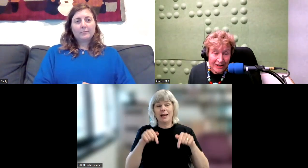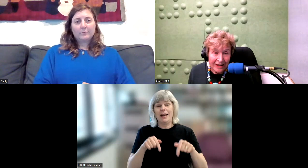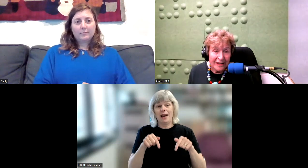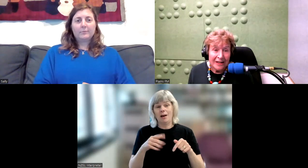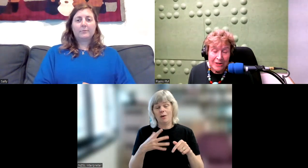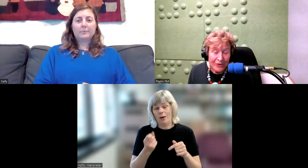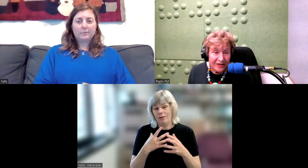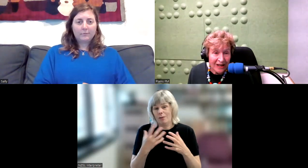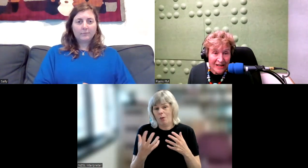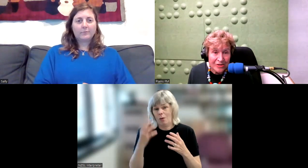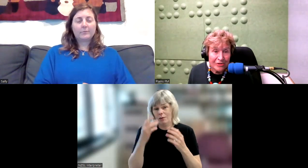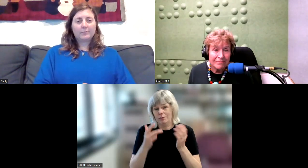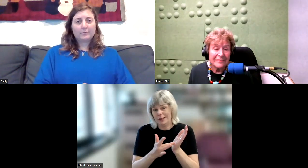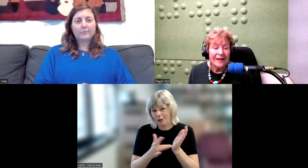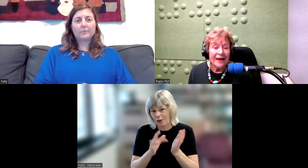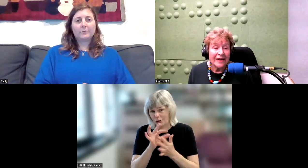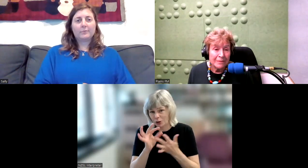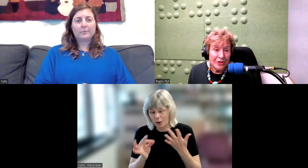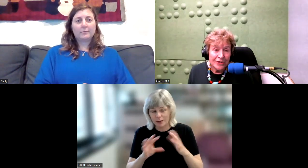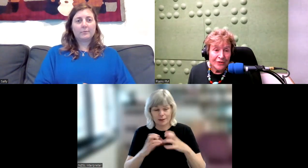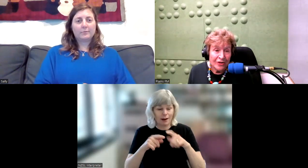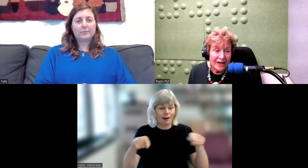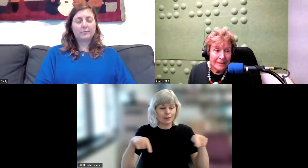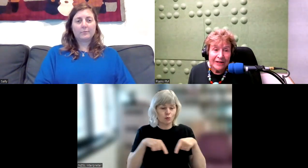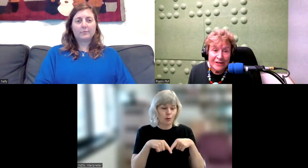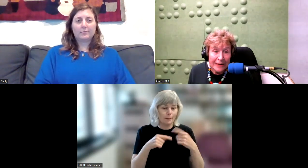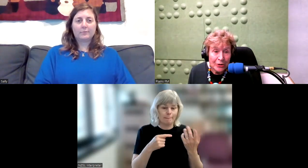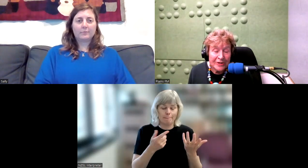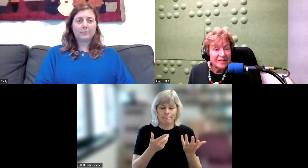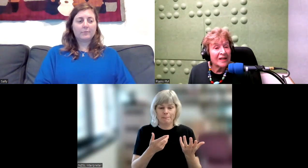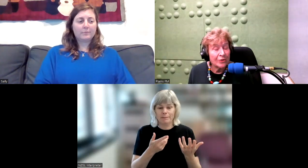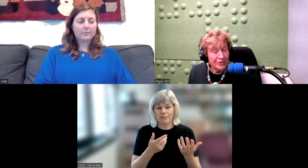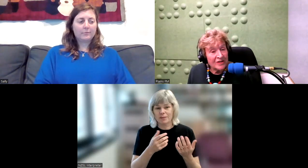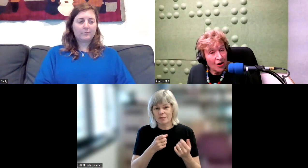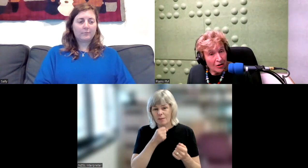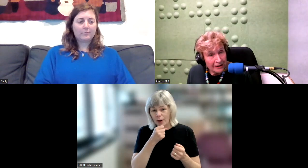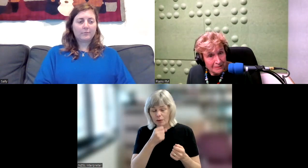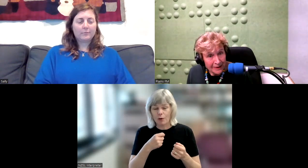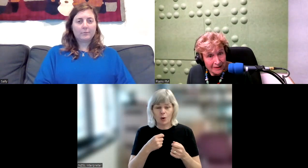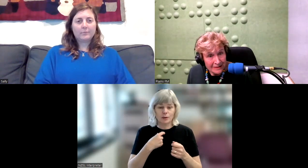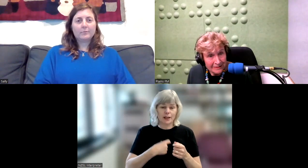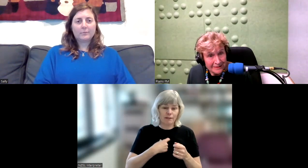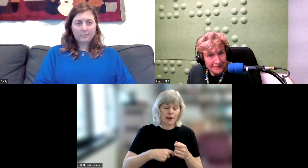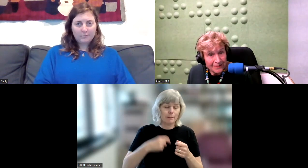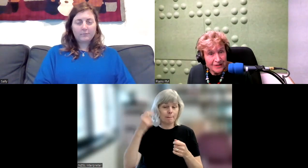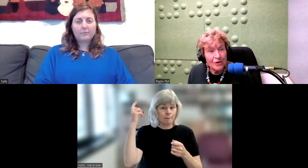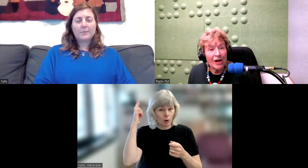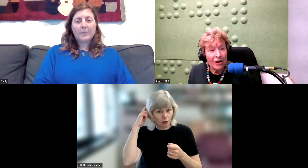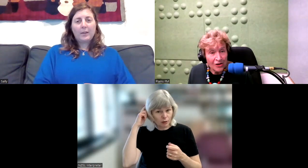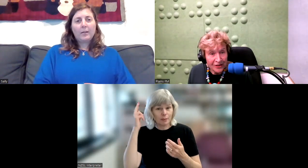It can be used in a classroom. It can be used for everyday purposes. And of course, there's a cochlear implant. So a lot of